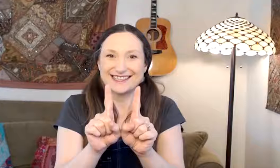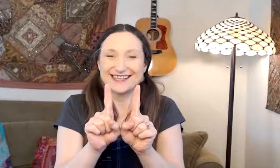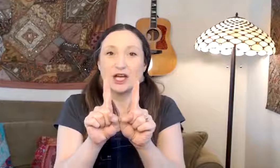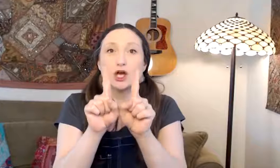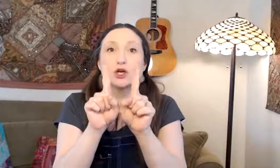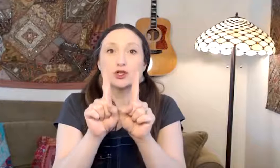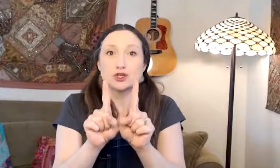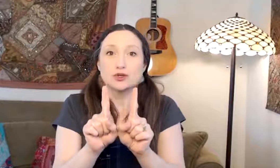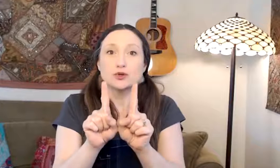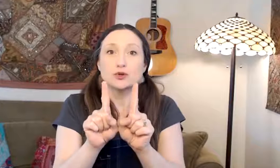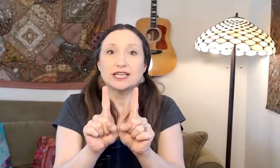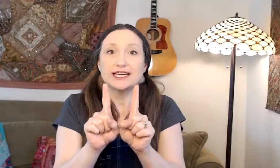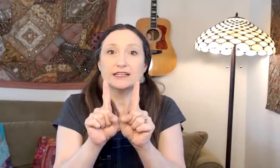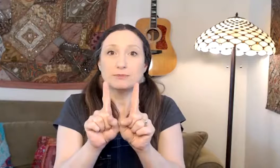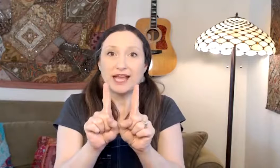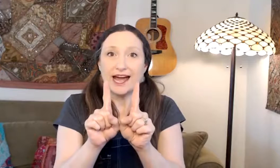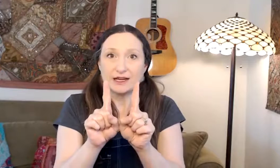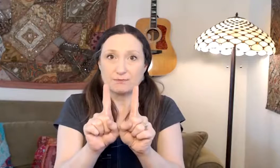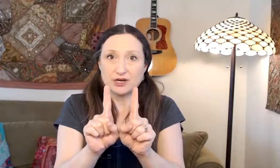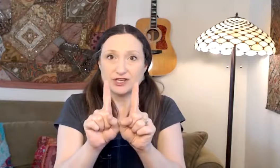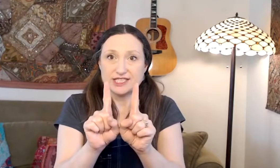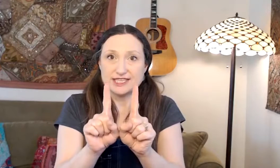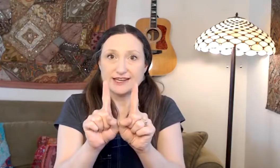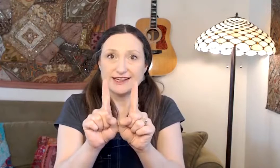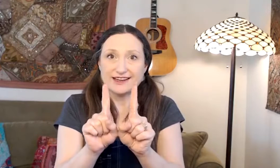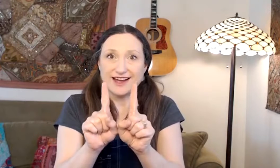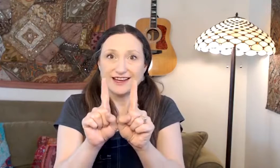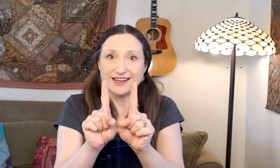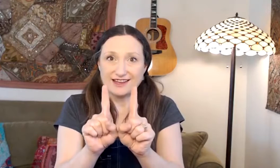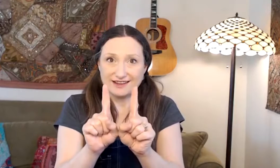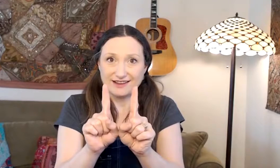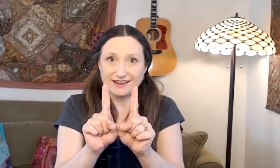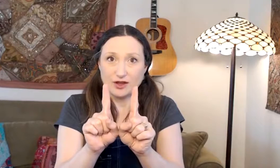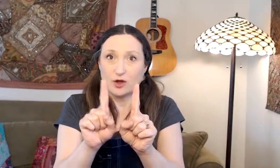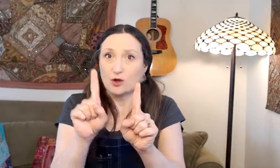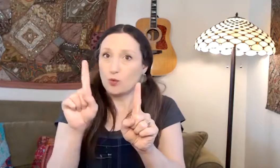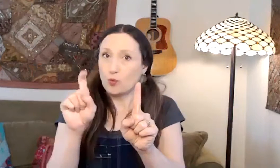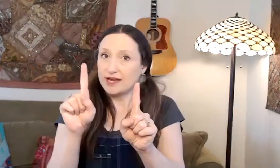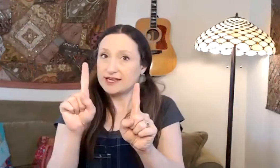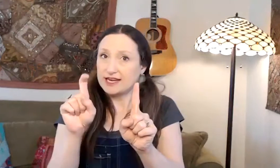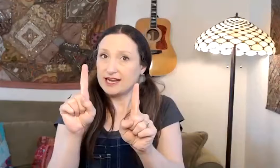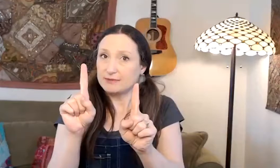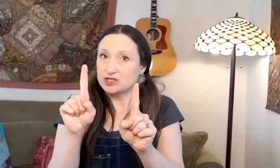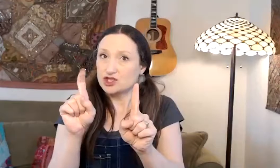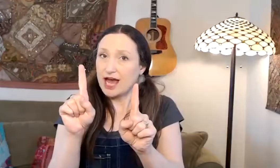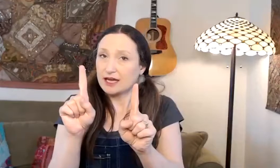Two little black birds sitting on a hill. One named Jack.